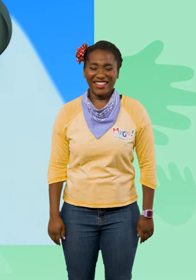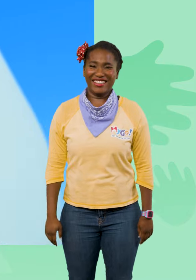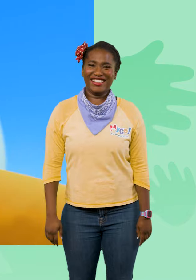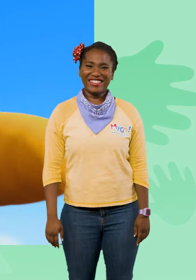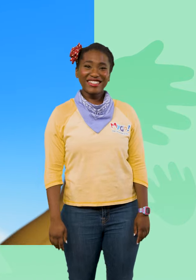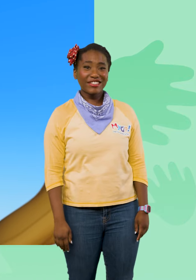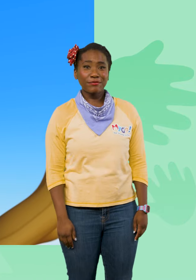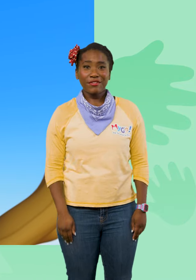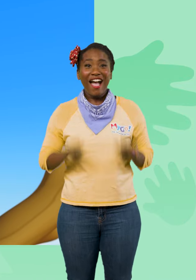Way to go, Mimi.